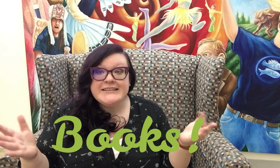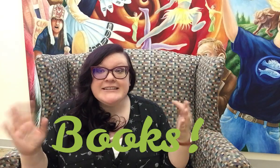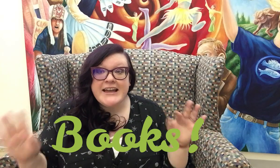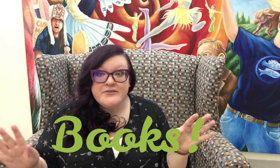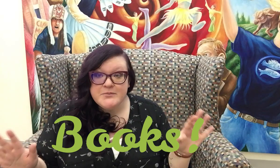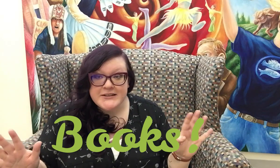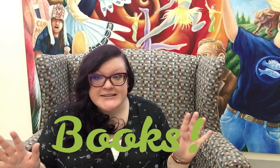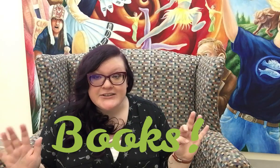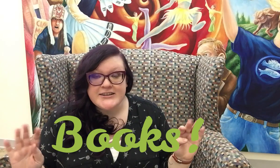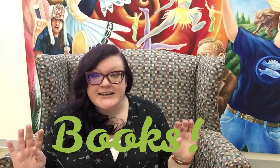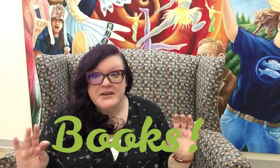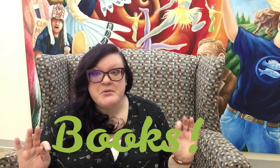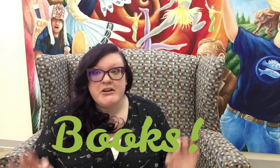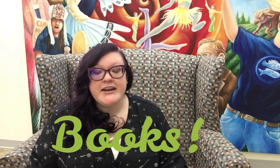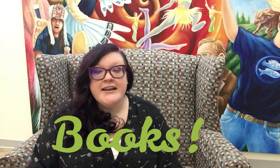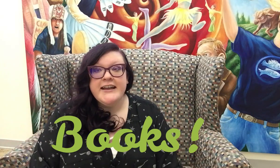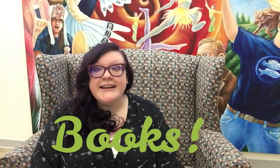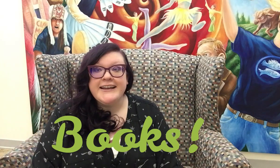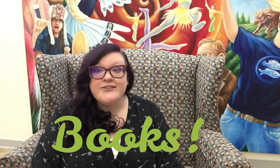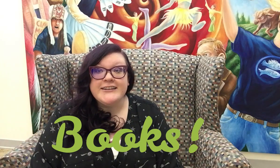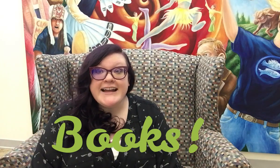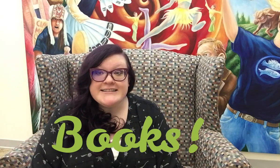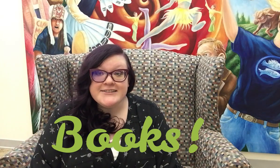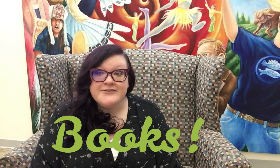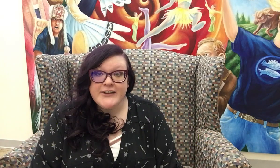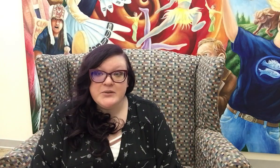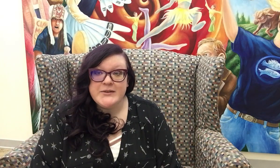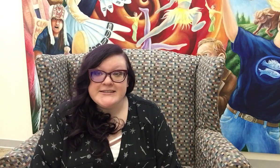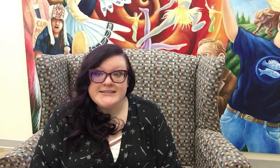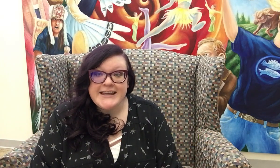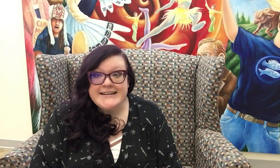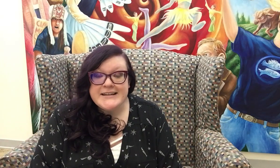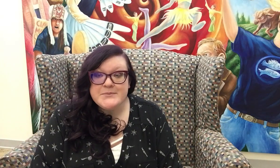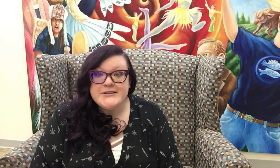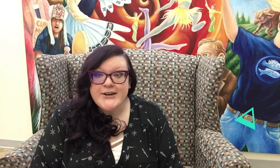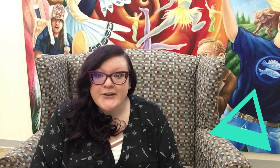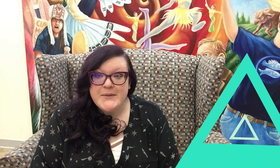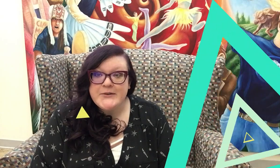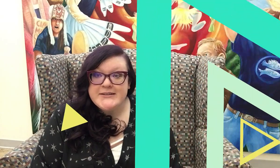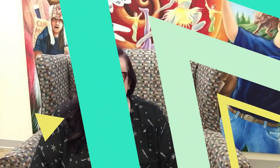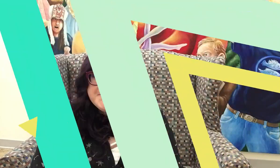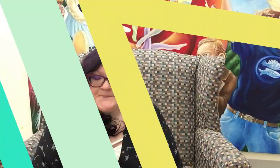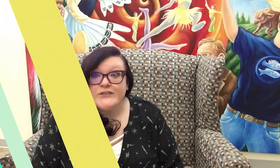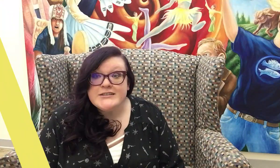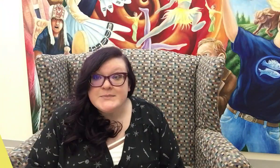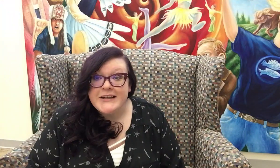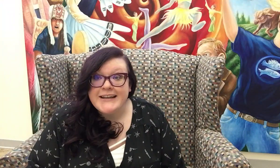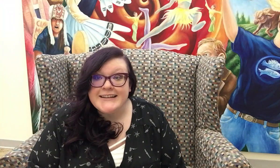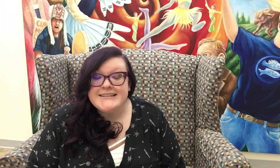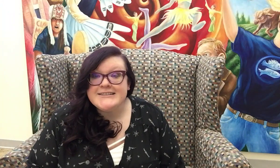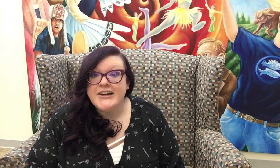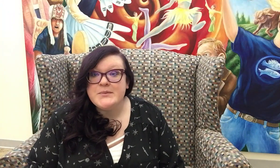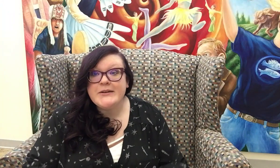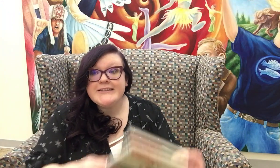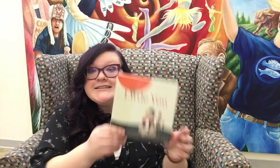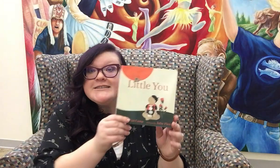love books here at the library and I have lots of fun ones lined up to talk about. The first book I'd like to talk about is this